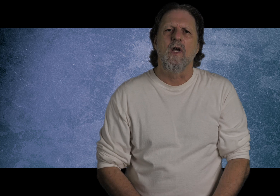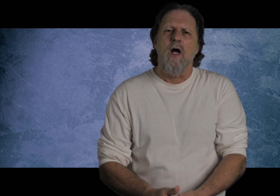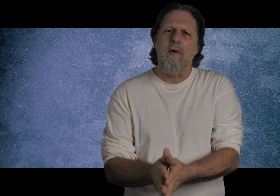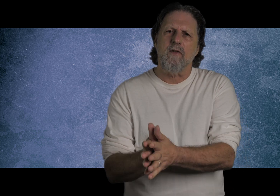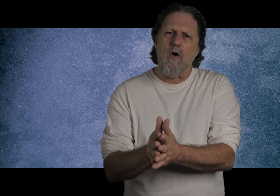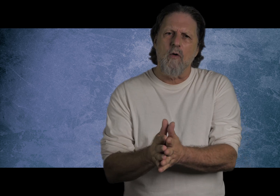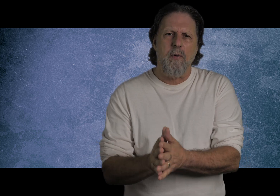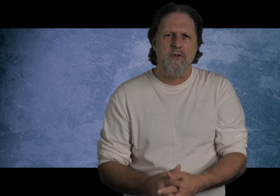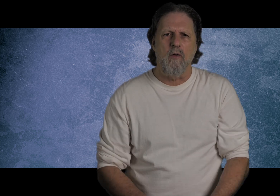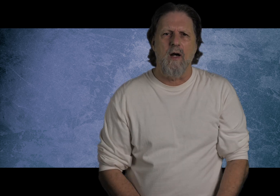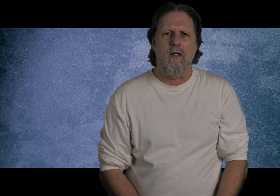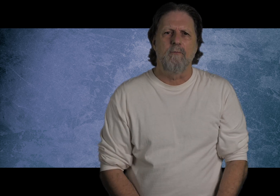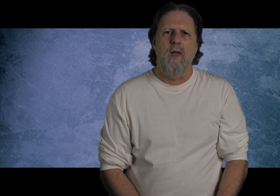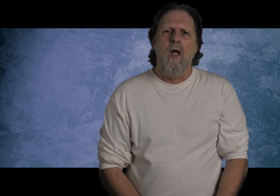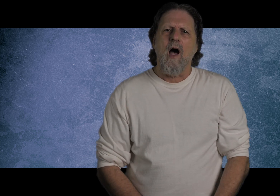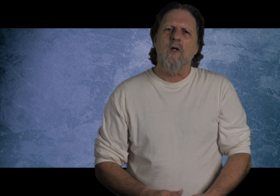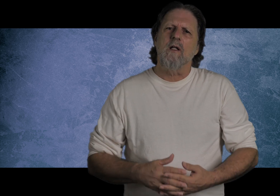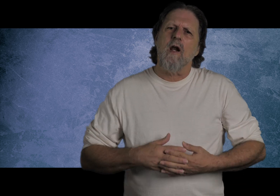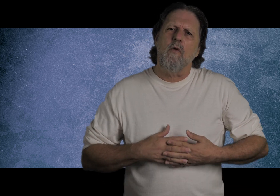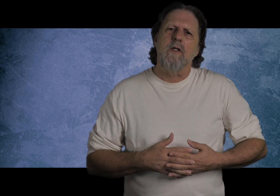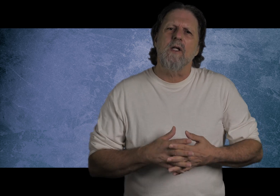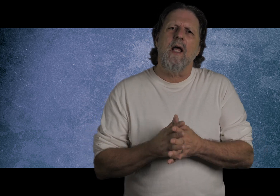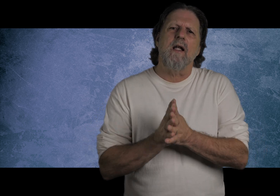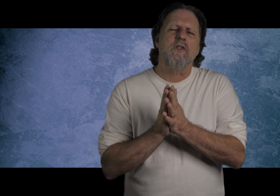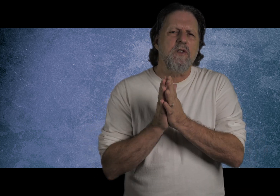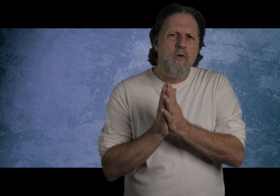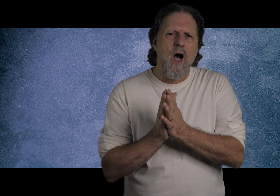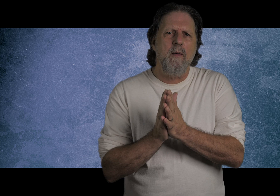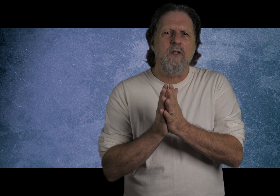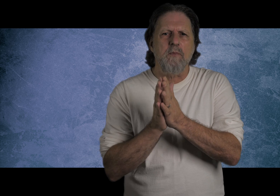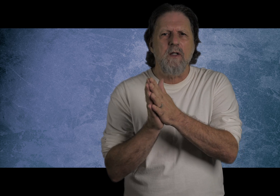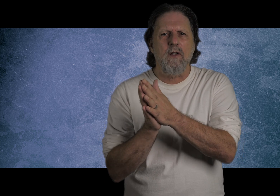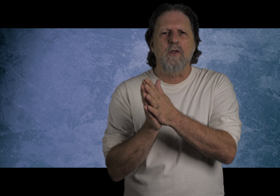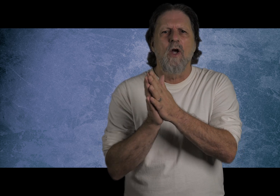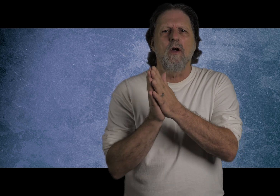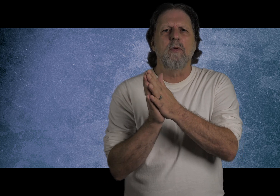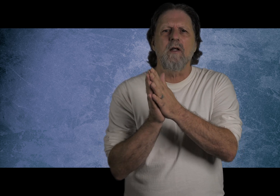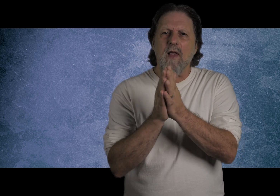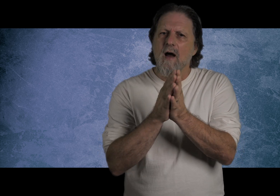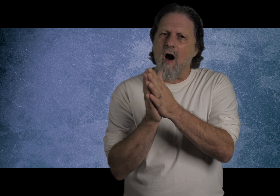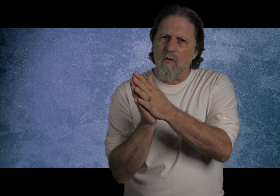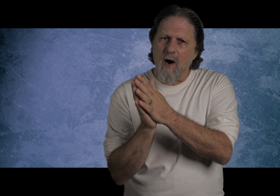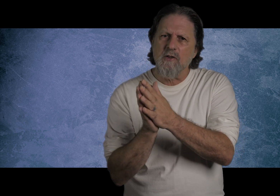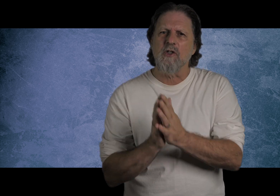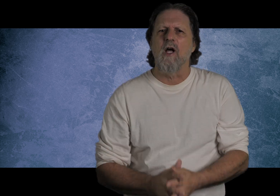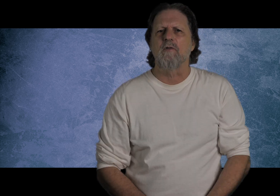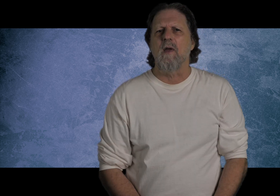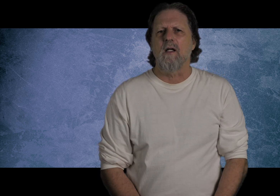about their own personal merit. I've done a lot of witnessing, and it's so common to speak to those who believe they are righteous enough to make